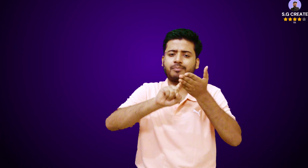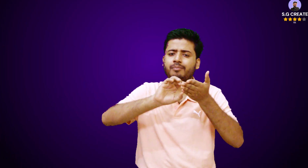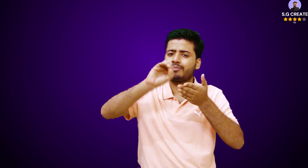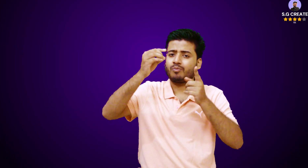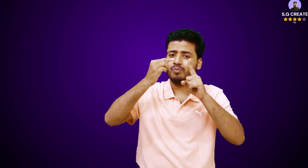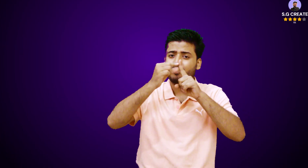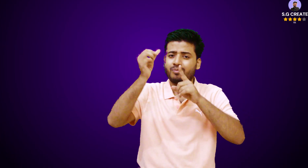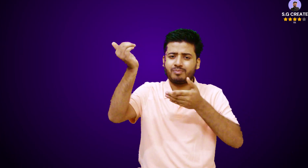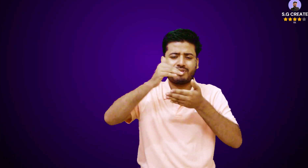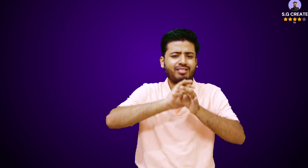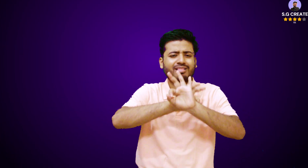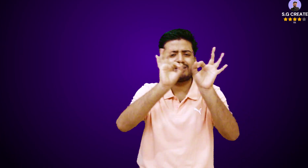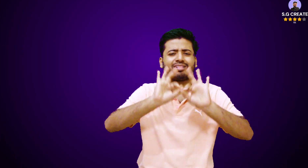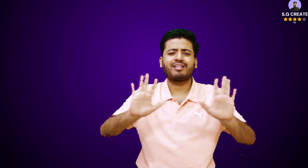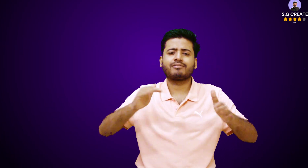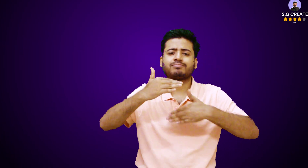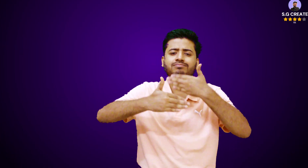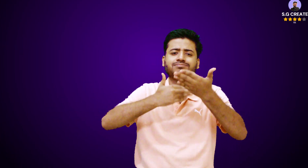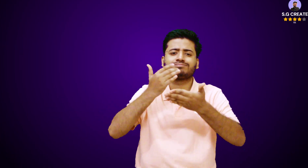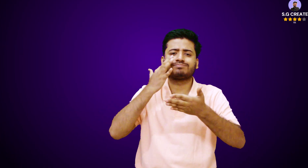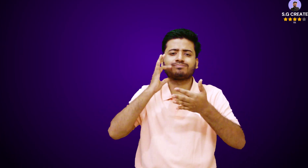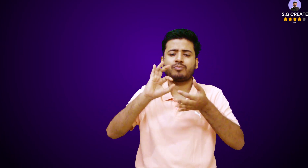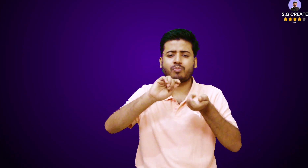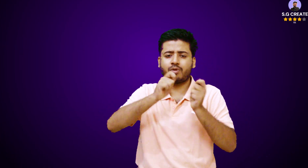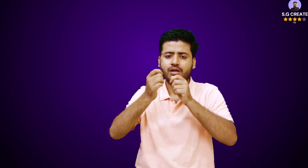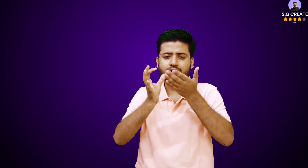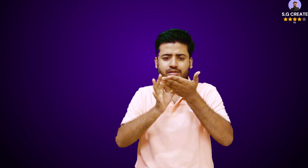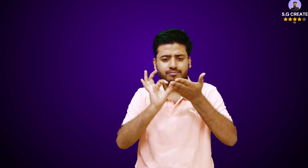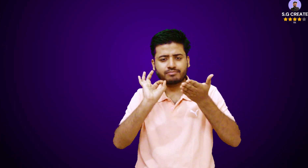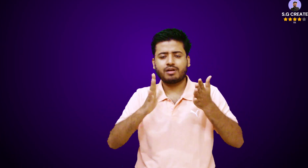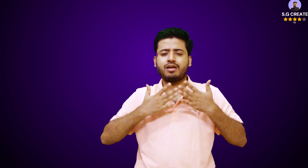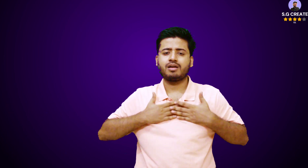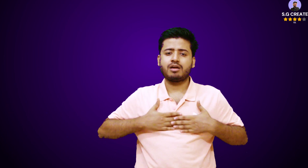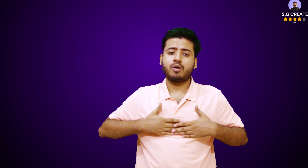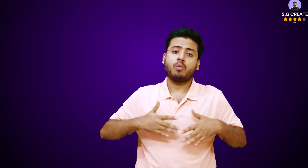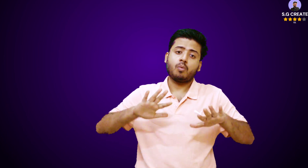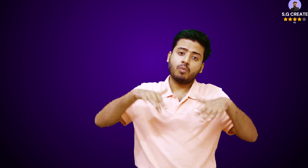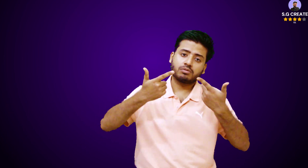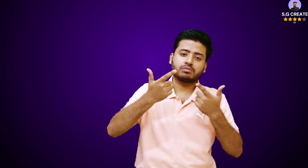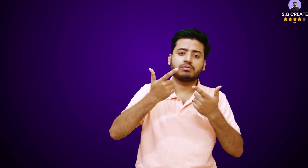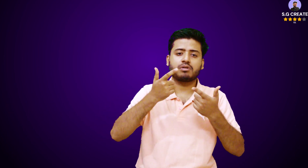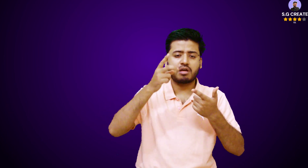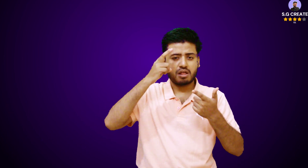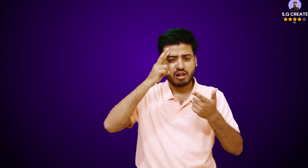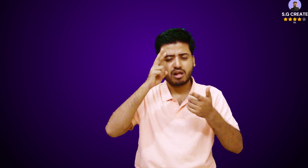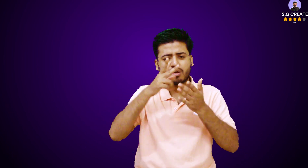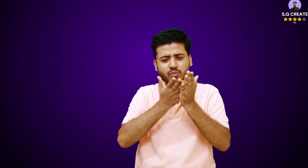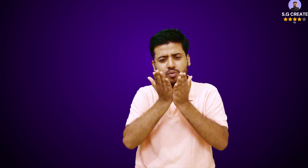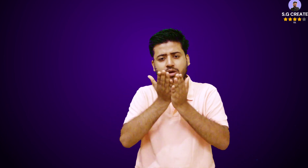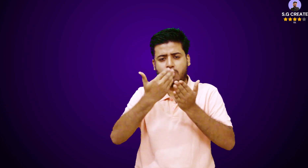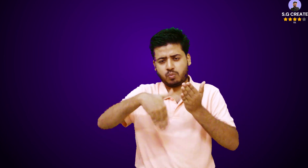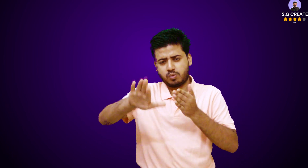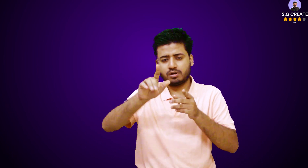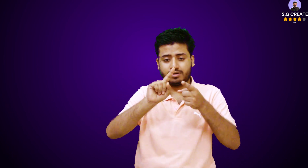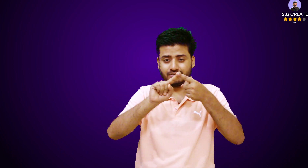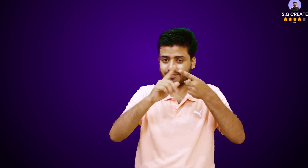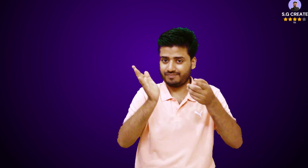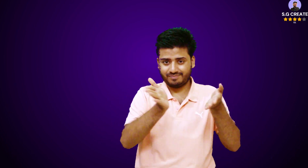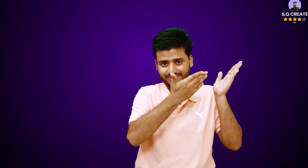unique disability ID, card. Log in to your Udeed portal account and use the EKYC service link to your Aadhaar card to update